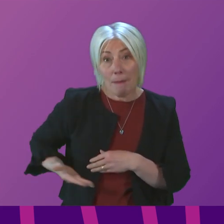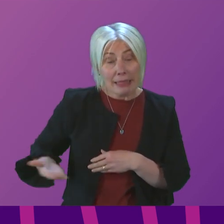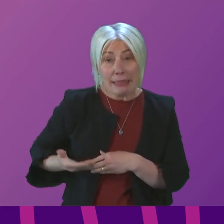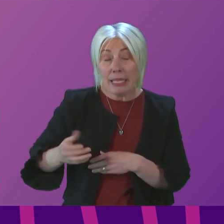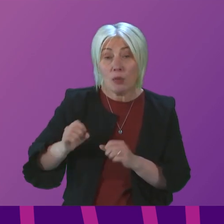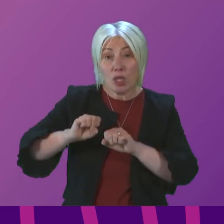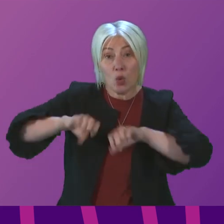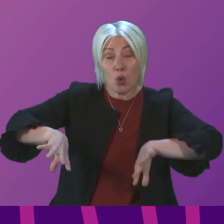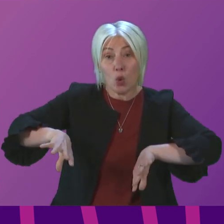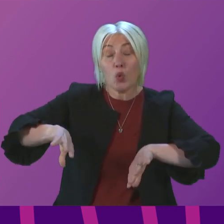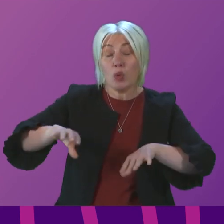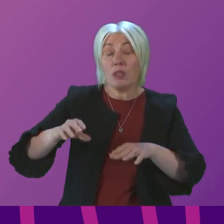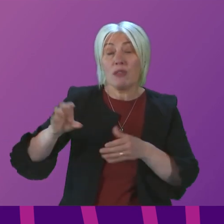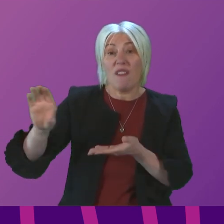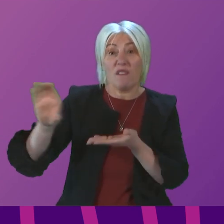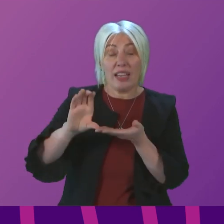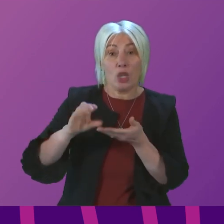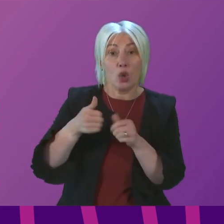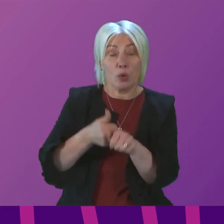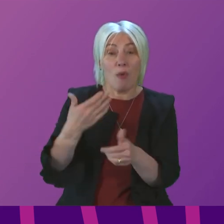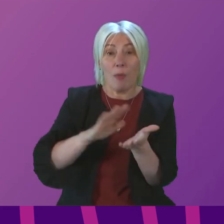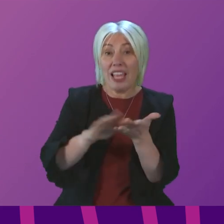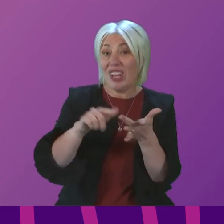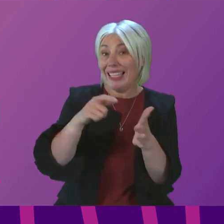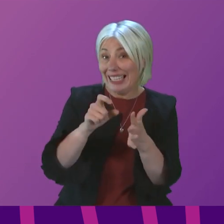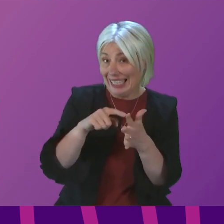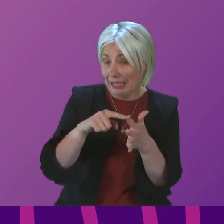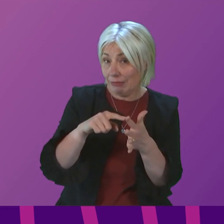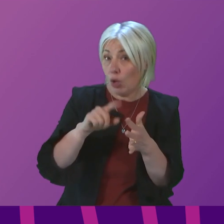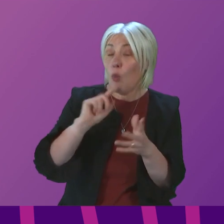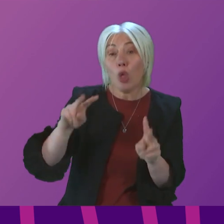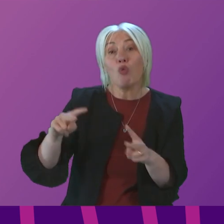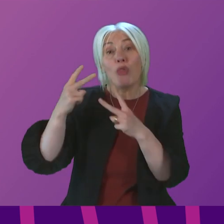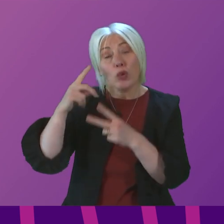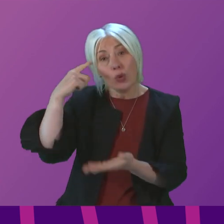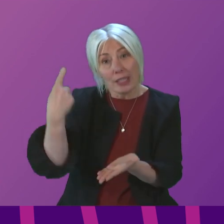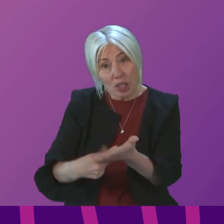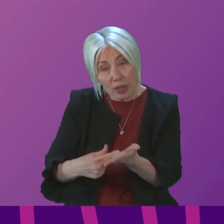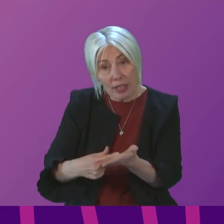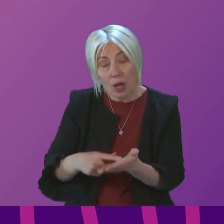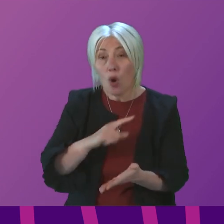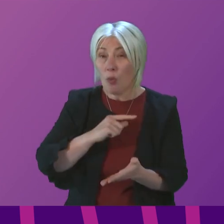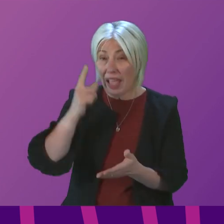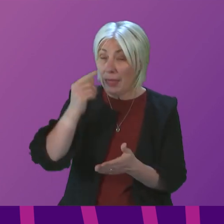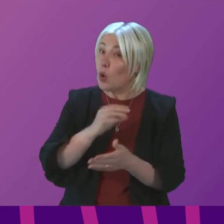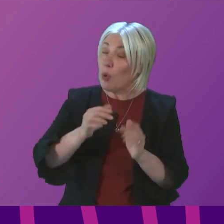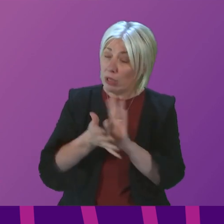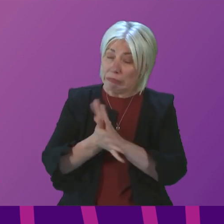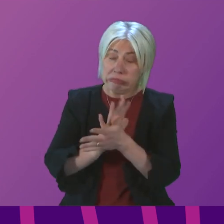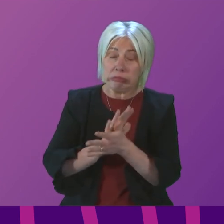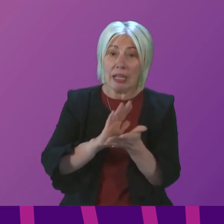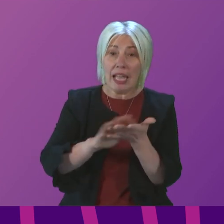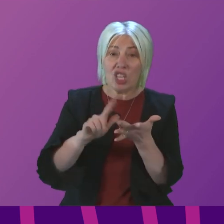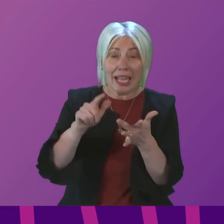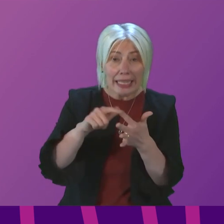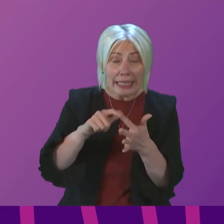support from HIE. Will the Government review the decision, which I believe will cripple HIE and Highland businesses?